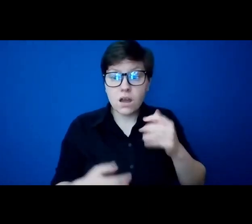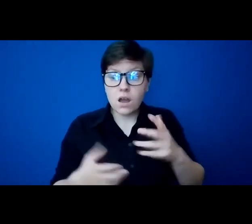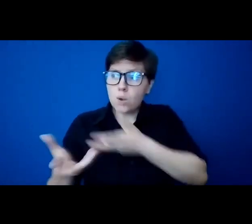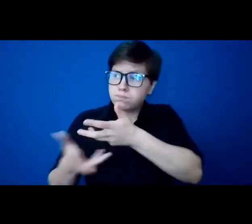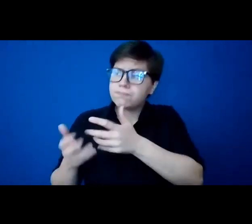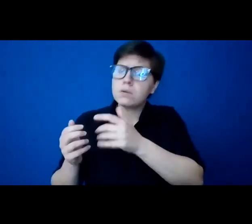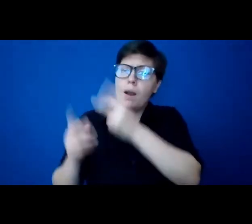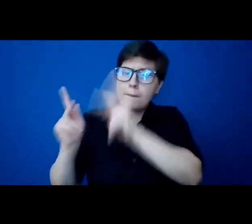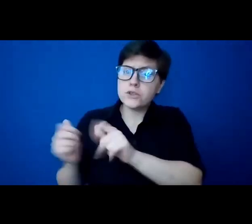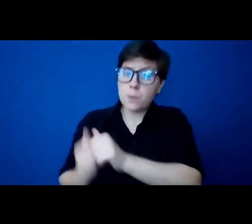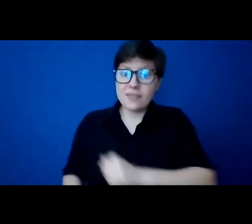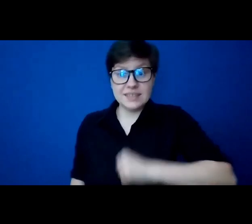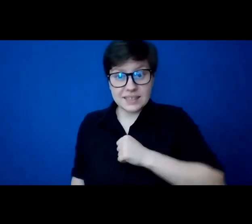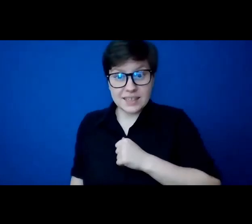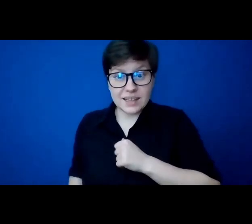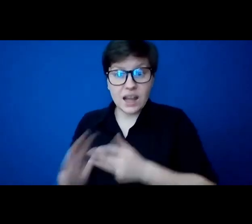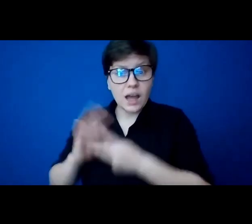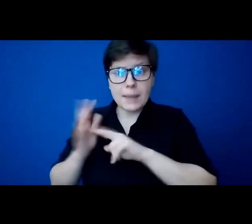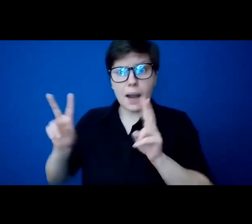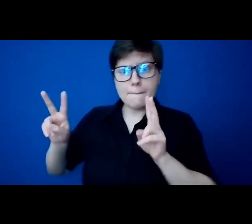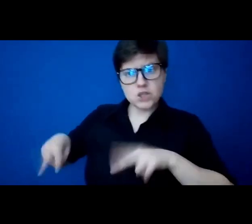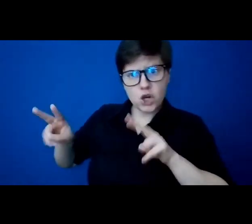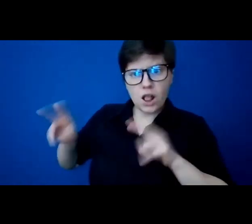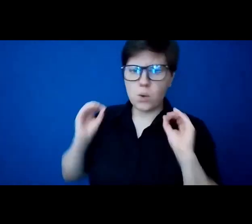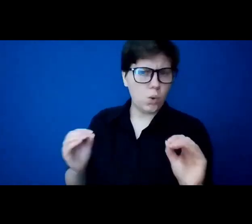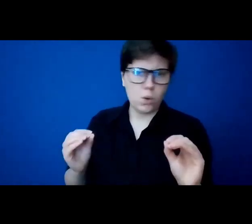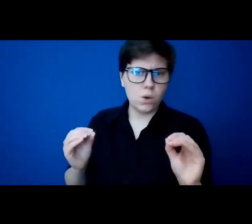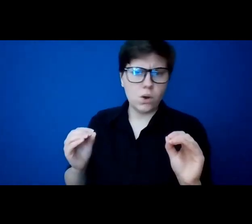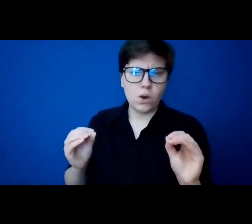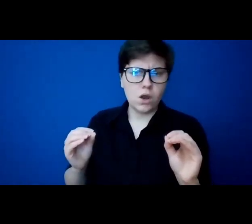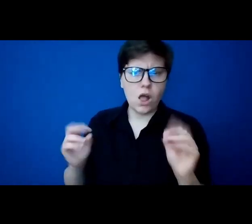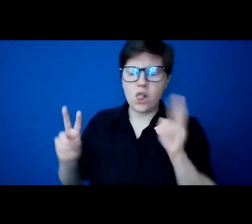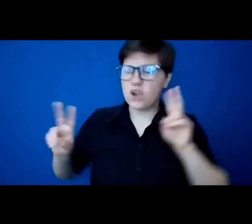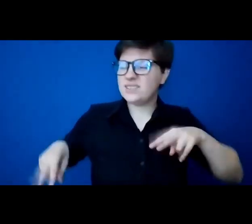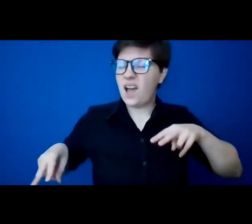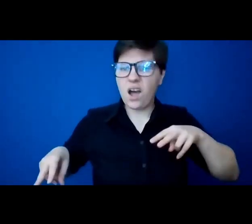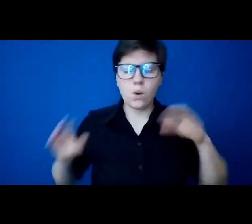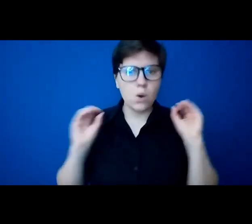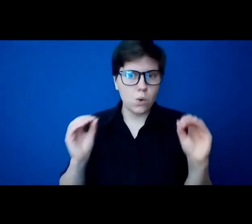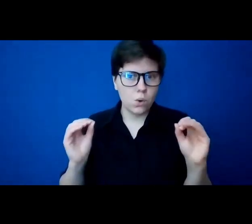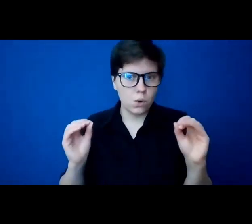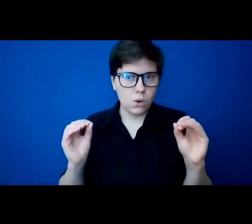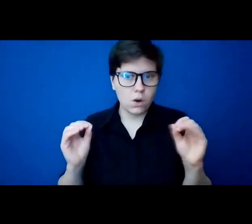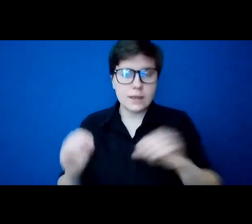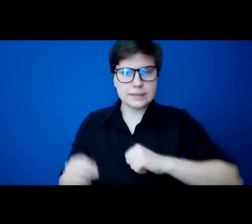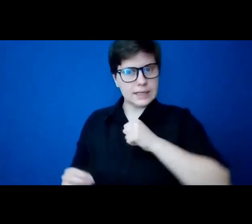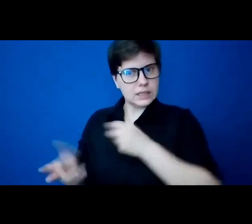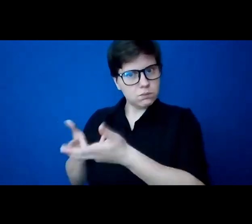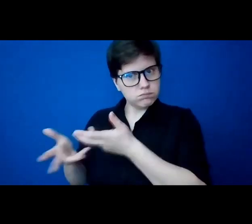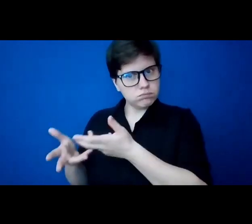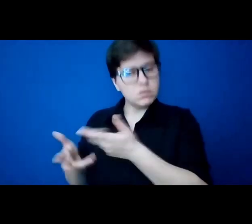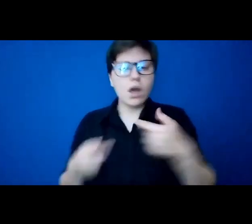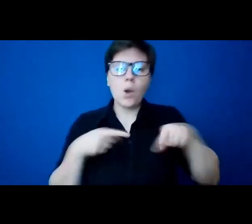place for paternalism. There's no place for looking down on someone. When I was growing up, I used to resent the